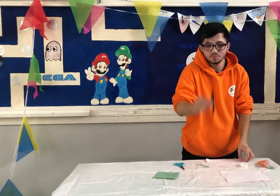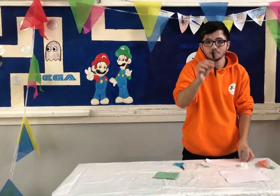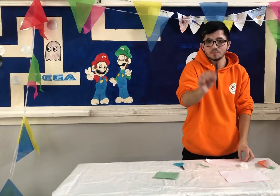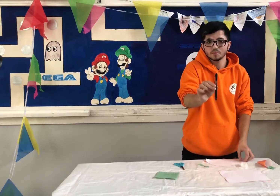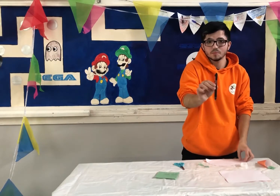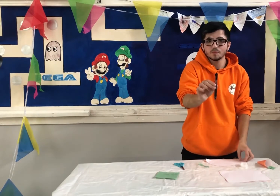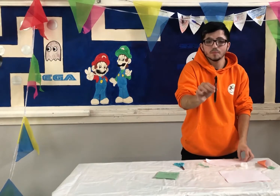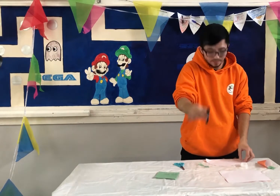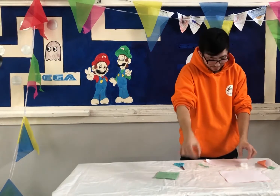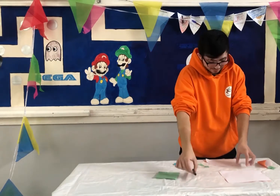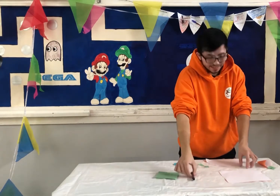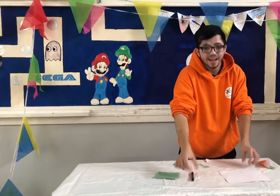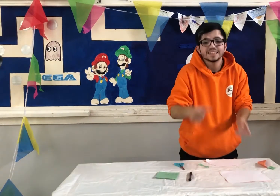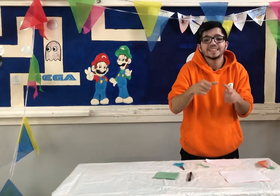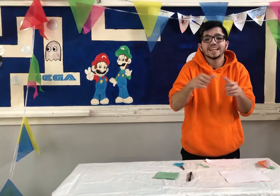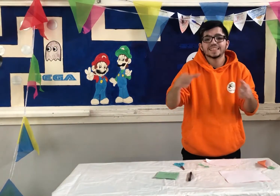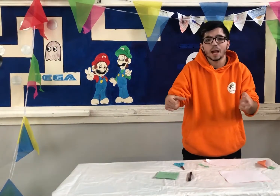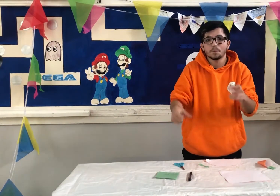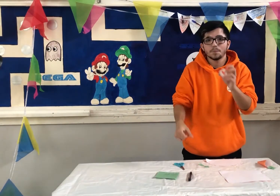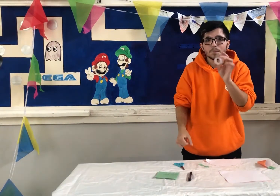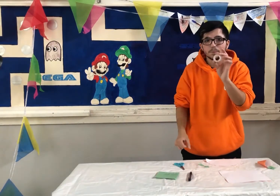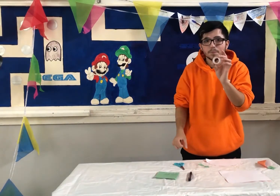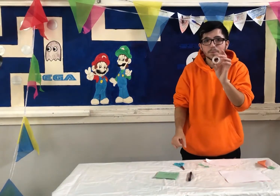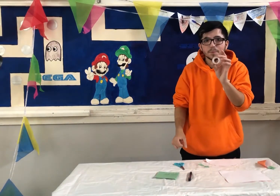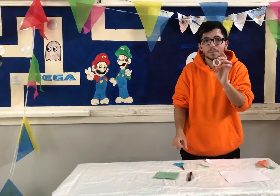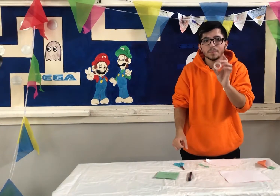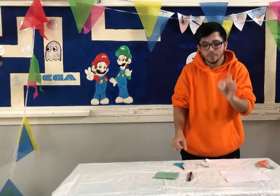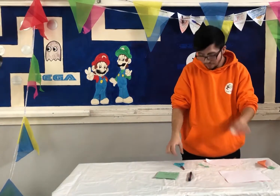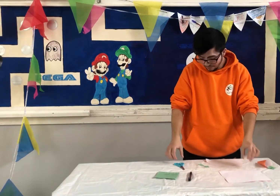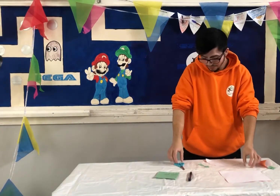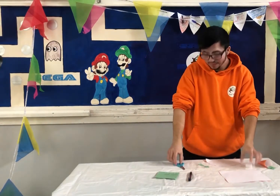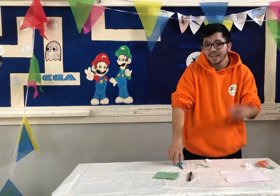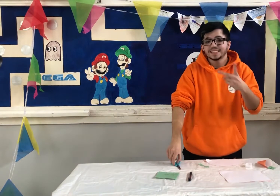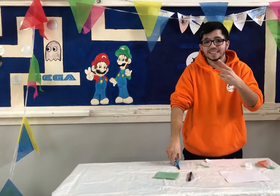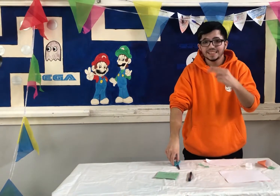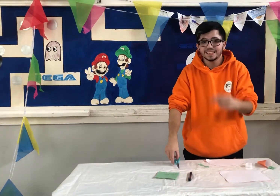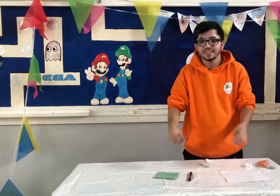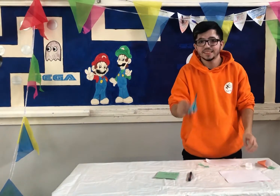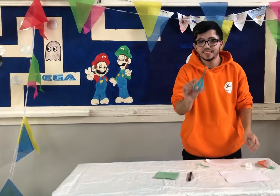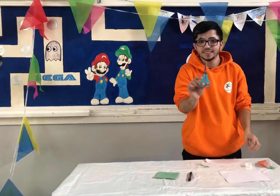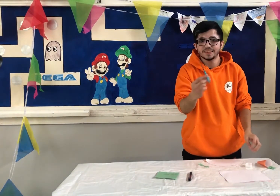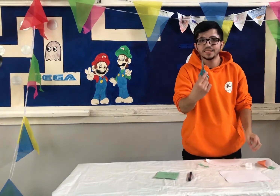some sellotape and a pair of scissors.